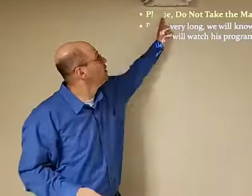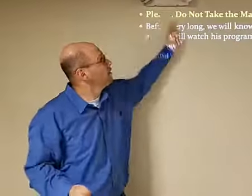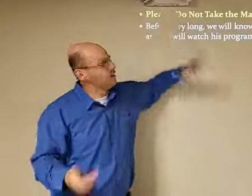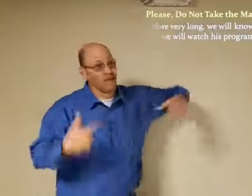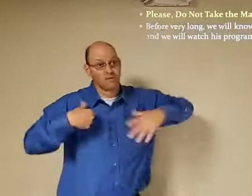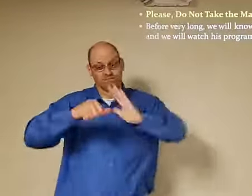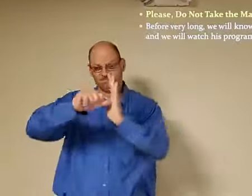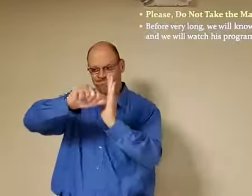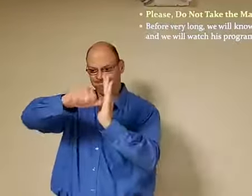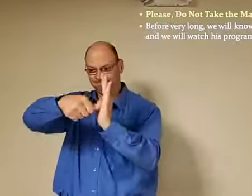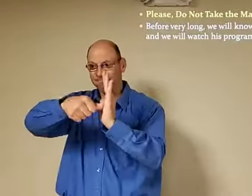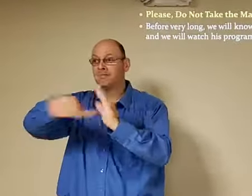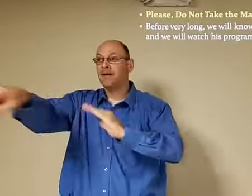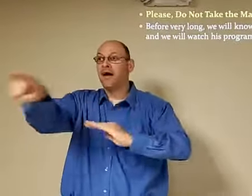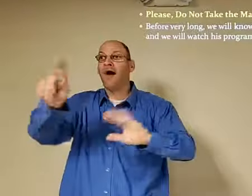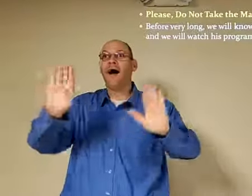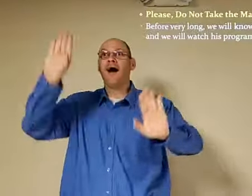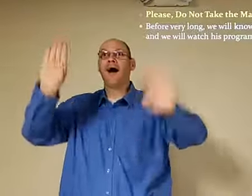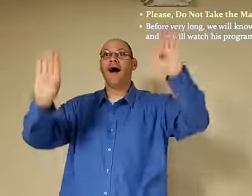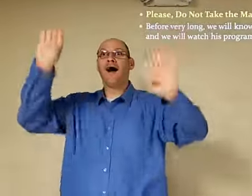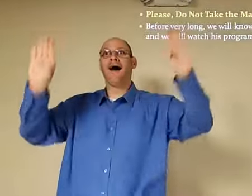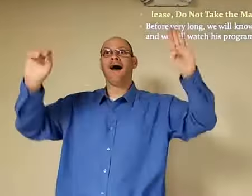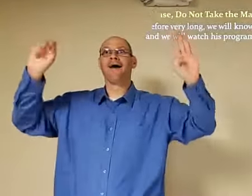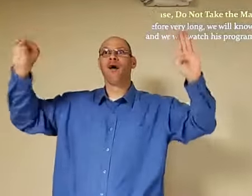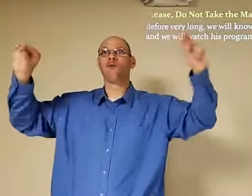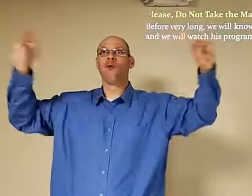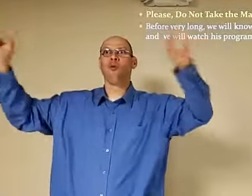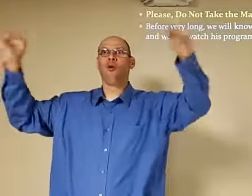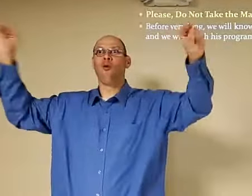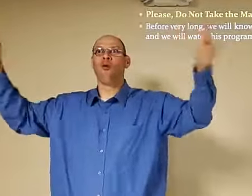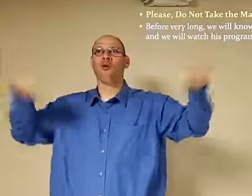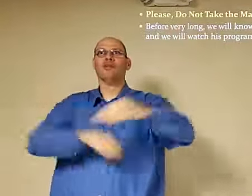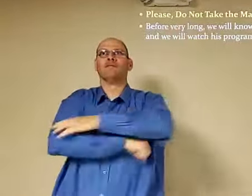so here in highlighted yellow says please do not take the mark